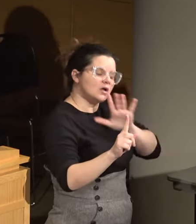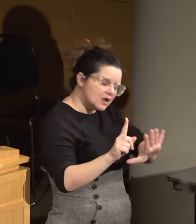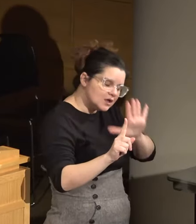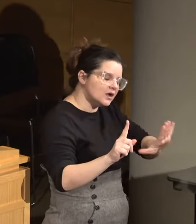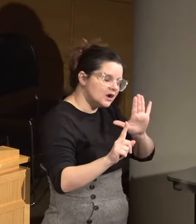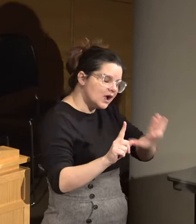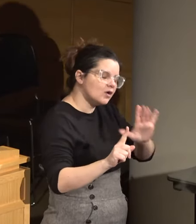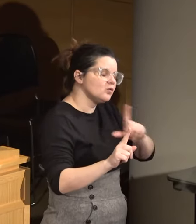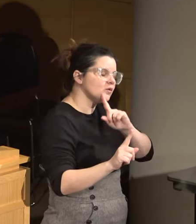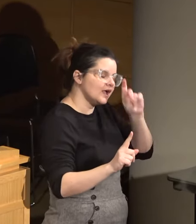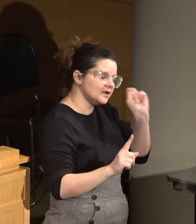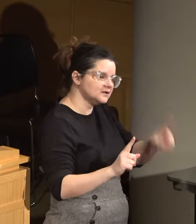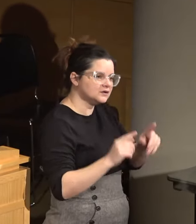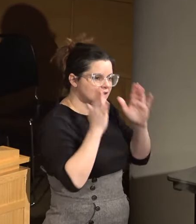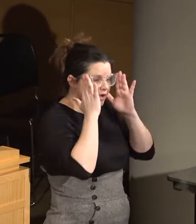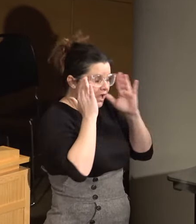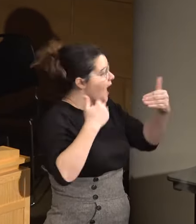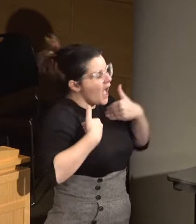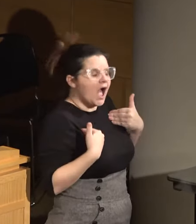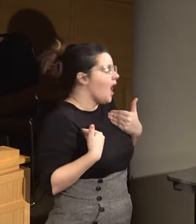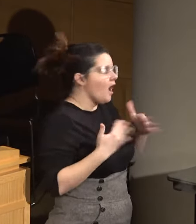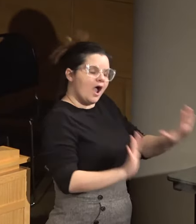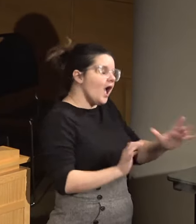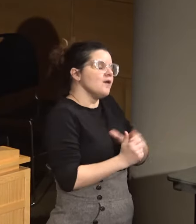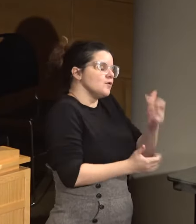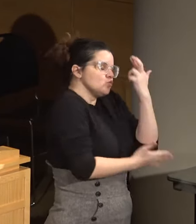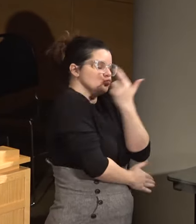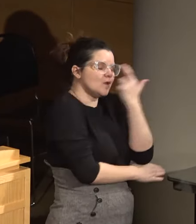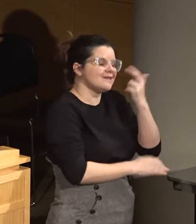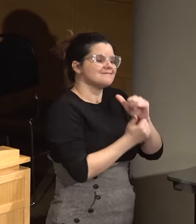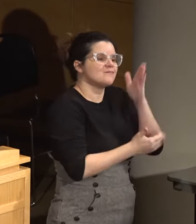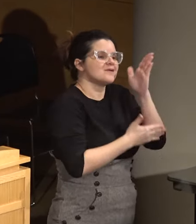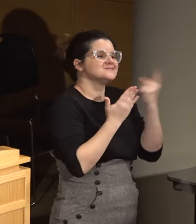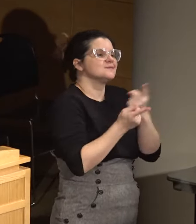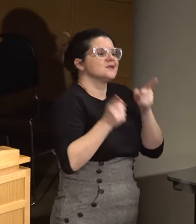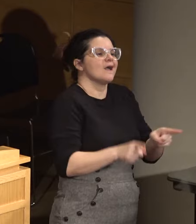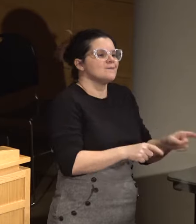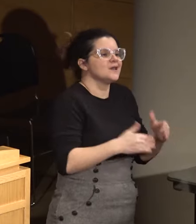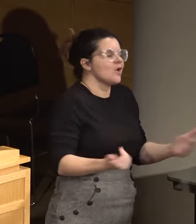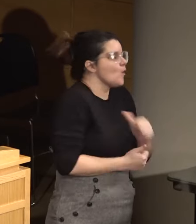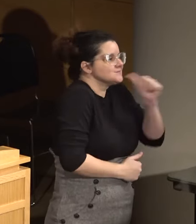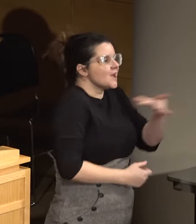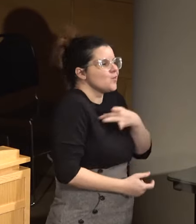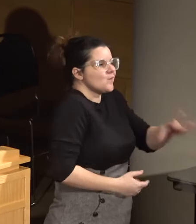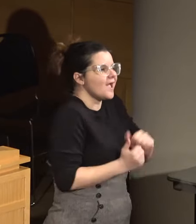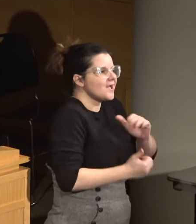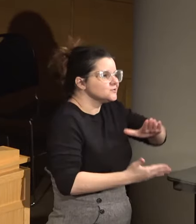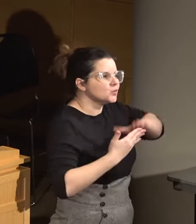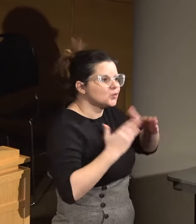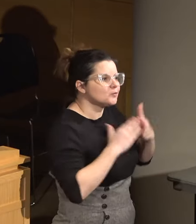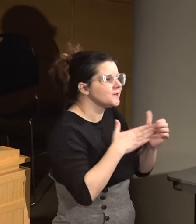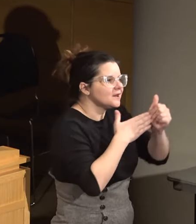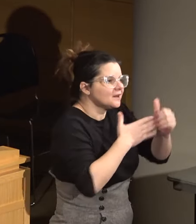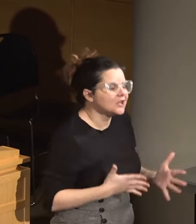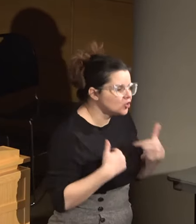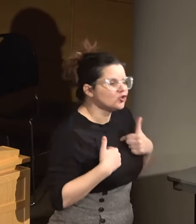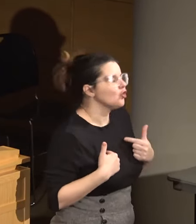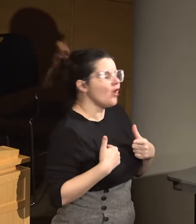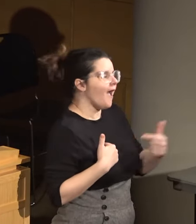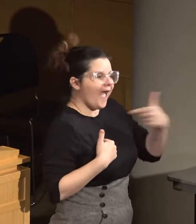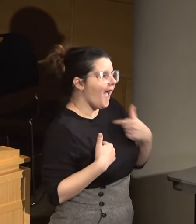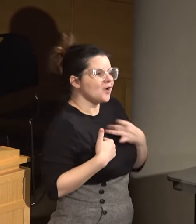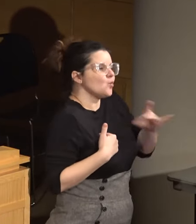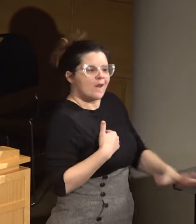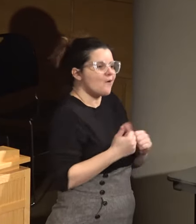We'll just, we'll ask the question. Yeah, no, but I want y'all to realize, Doug, with something that's going on here that I don't like as a community leader, that I